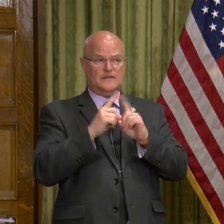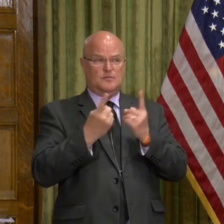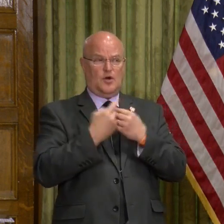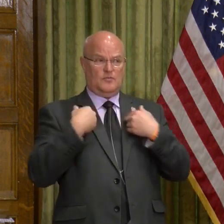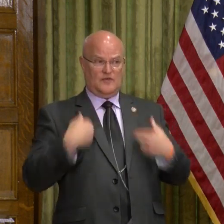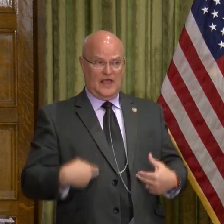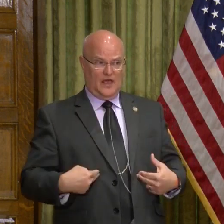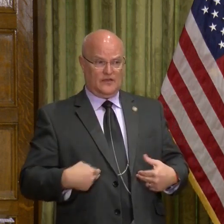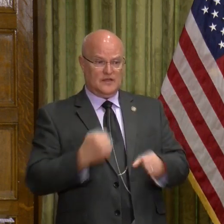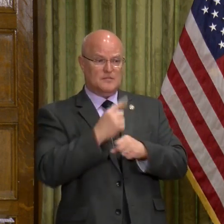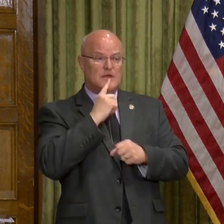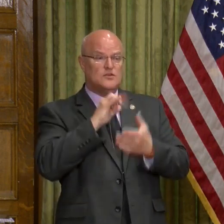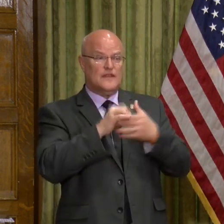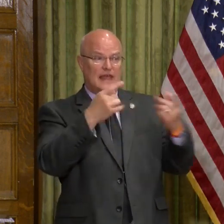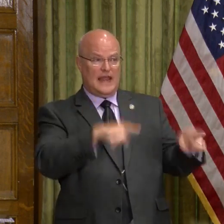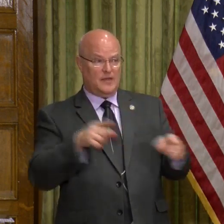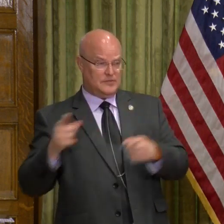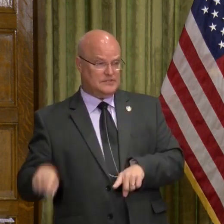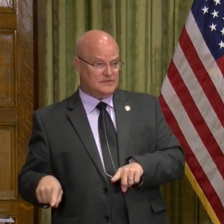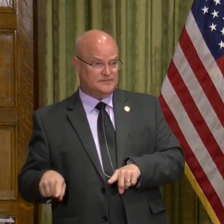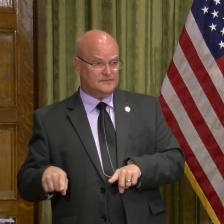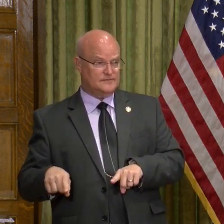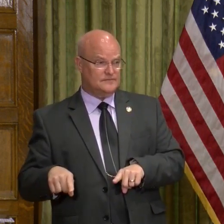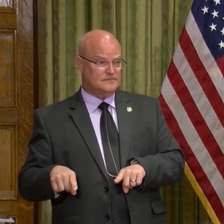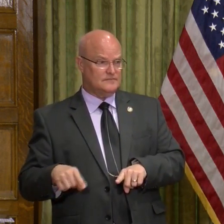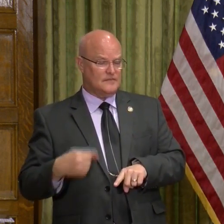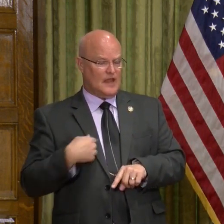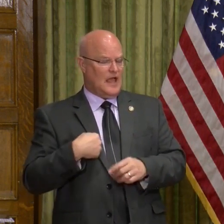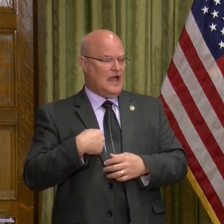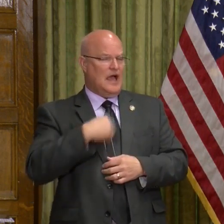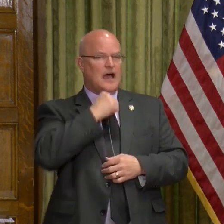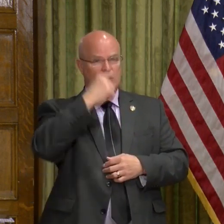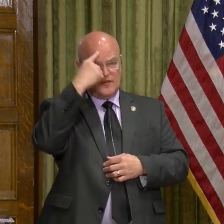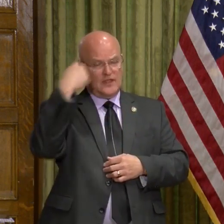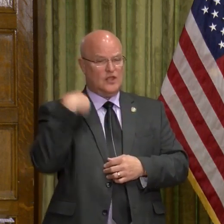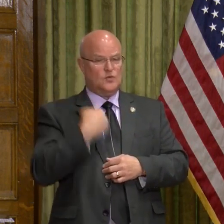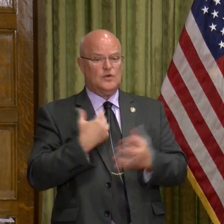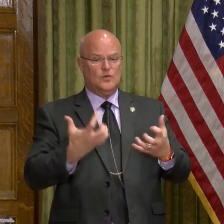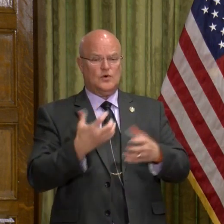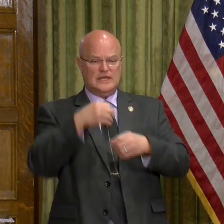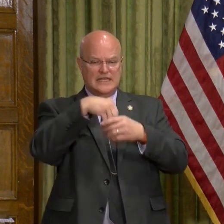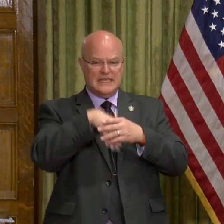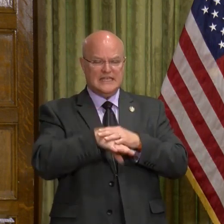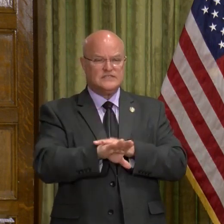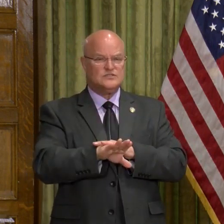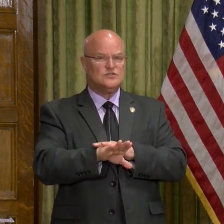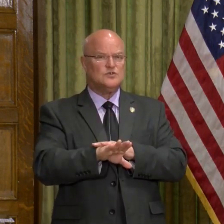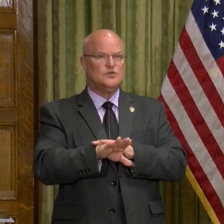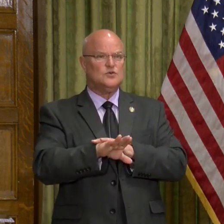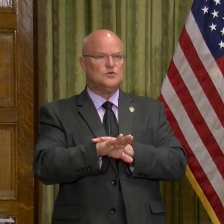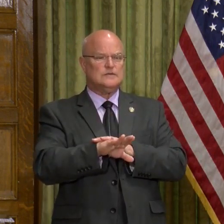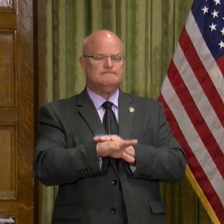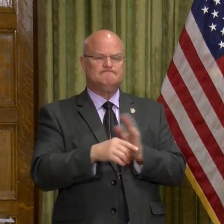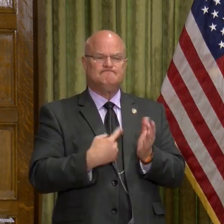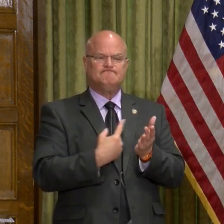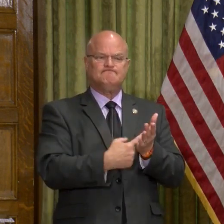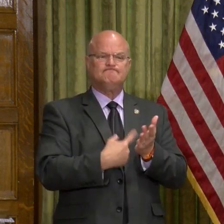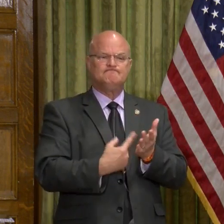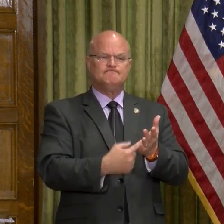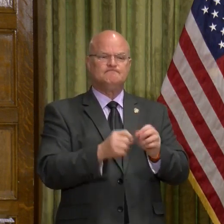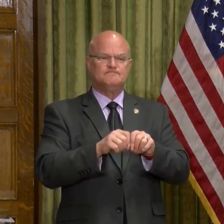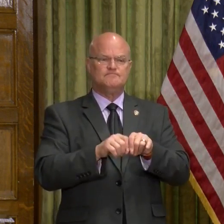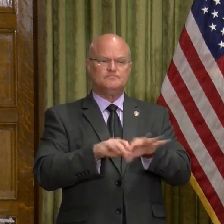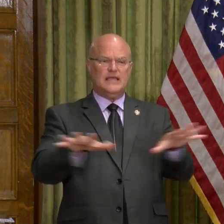Department of Health to make sure that happens. I don't think we want to get into a litigation pandemic.